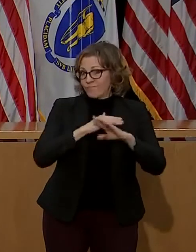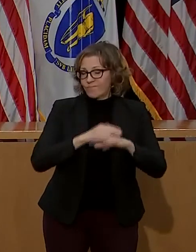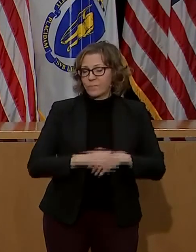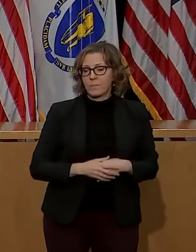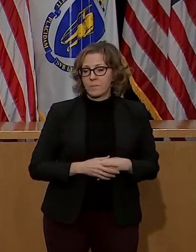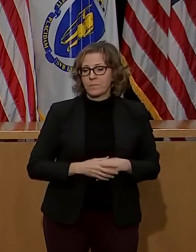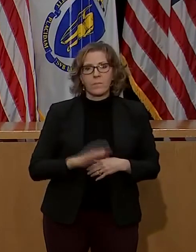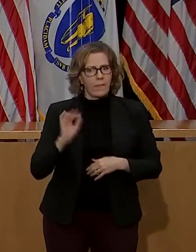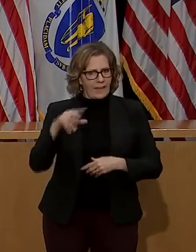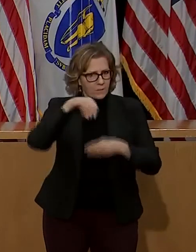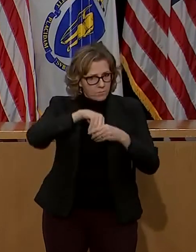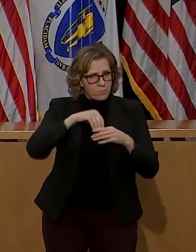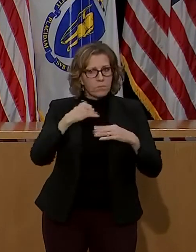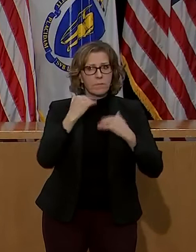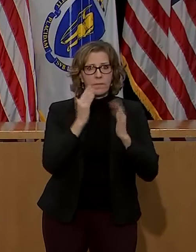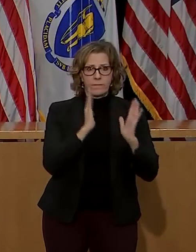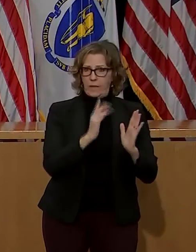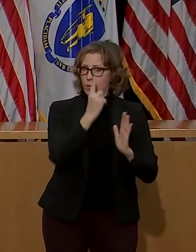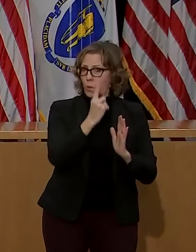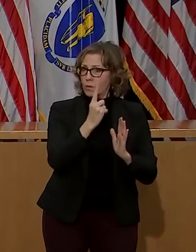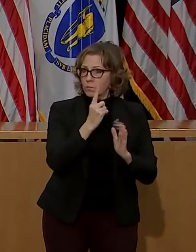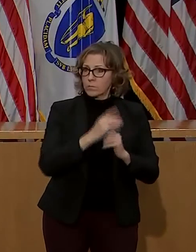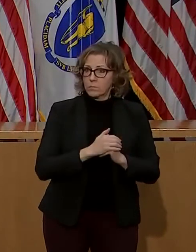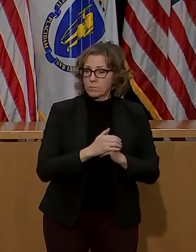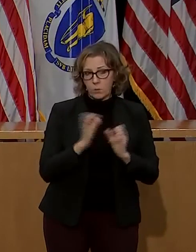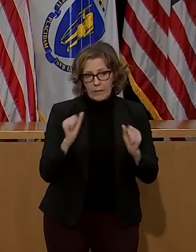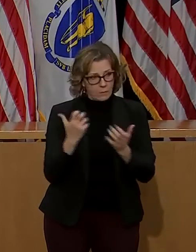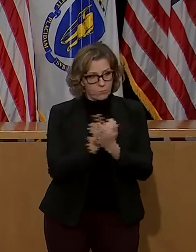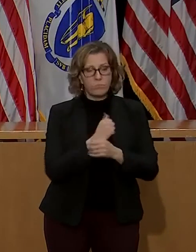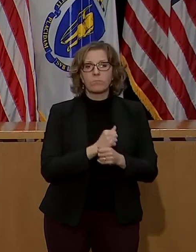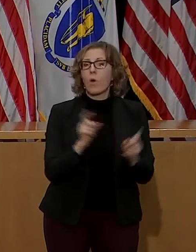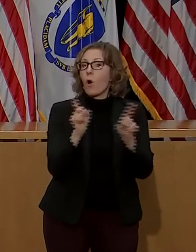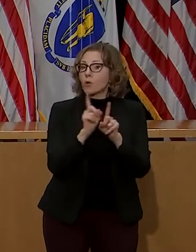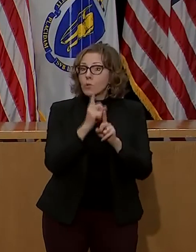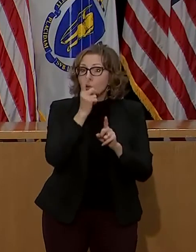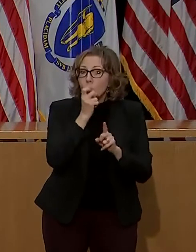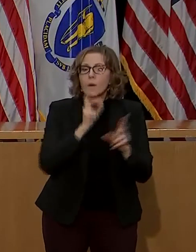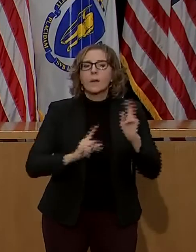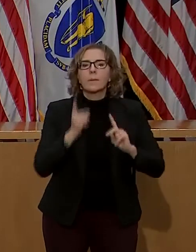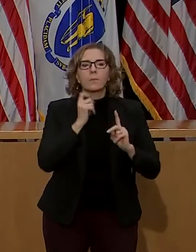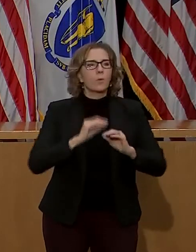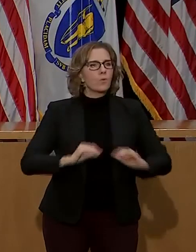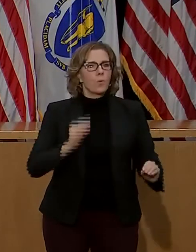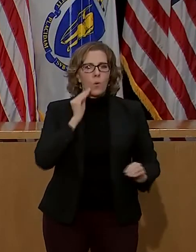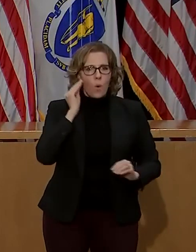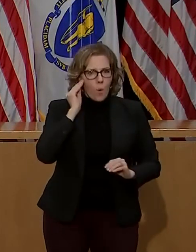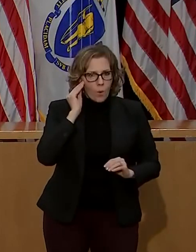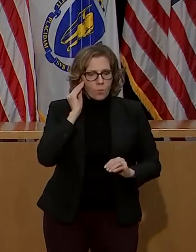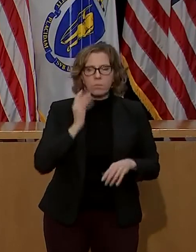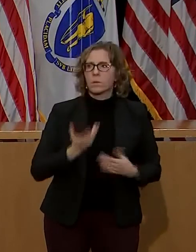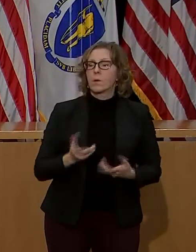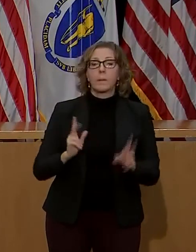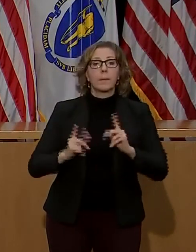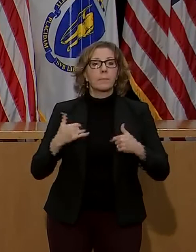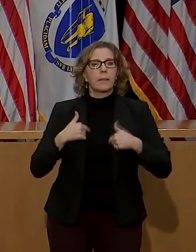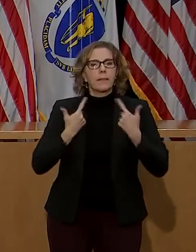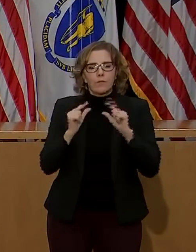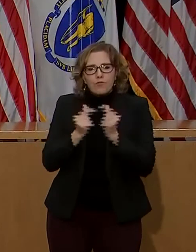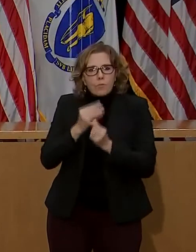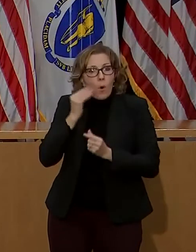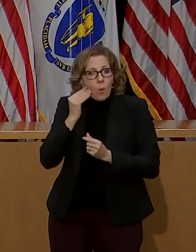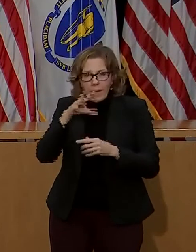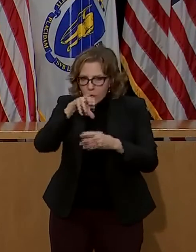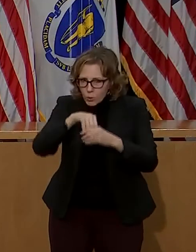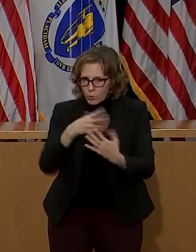this phase, phase one. Individuals experiencing homelessness and living in congregate care settings, including the incarcerated.